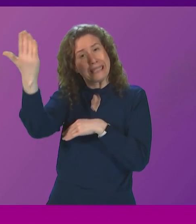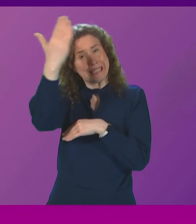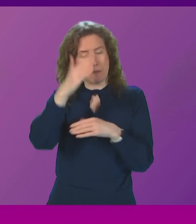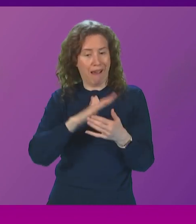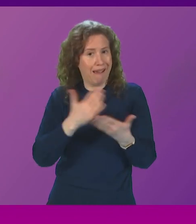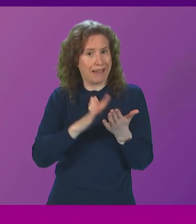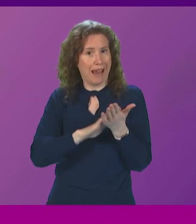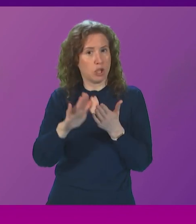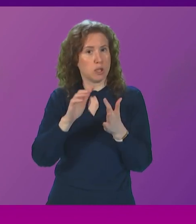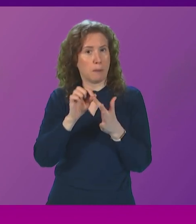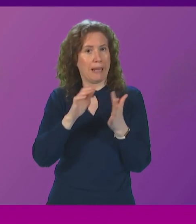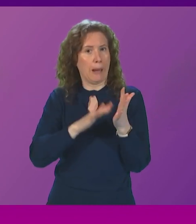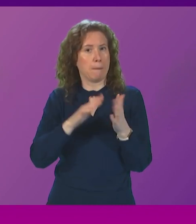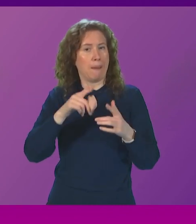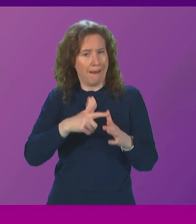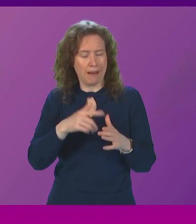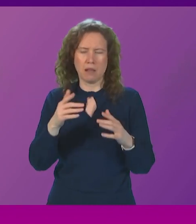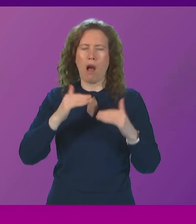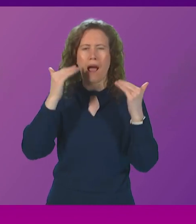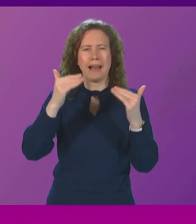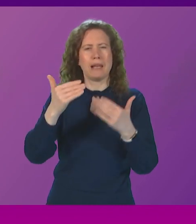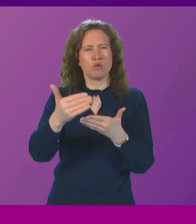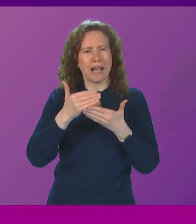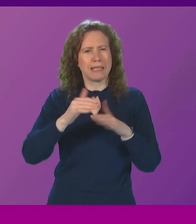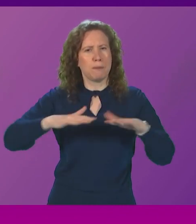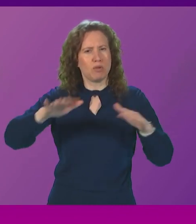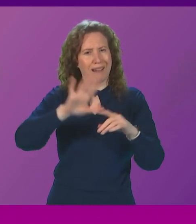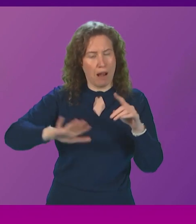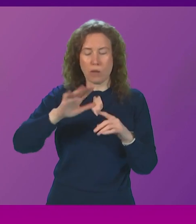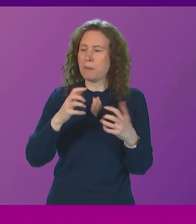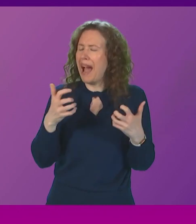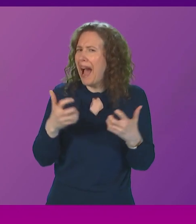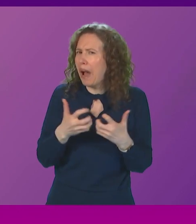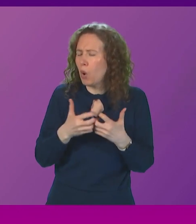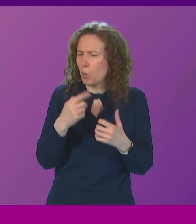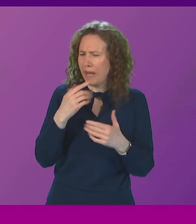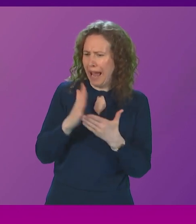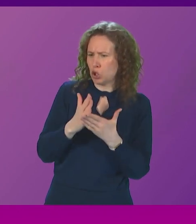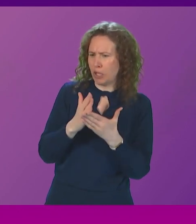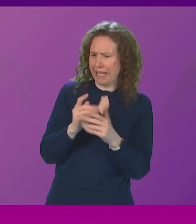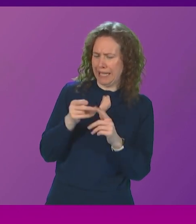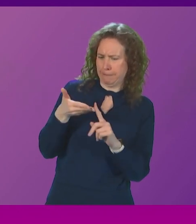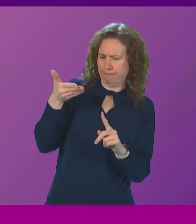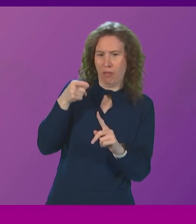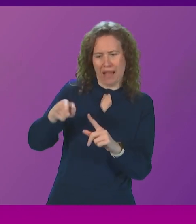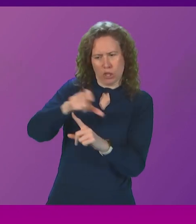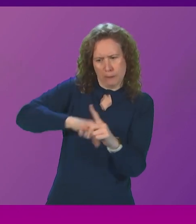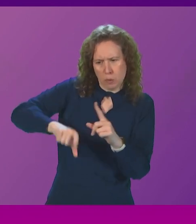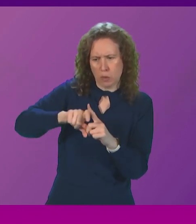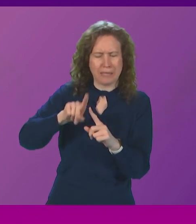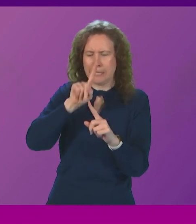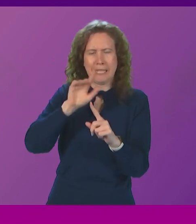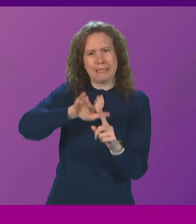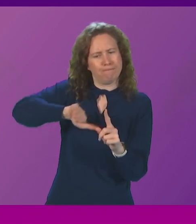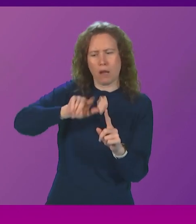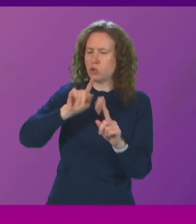HPMAs. In terms of what mechanism we will use, how we will define community in terms of opposition or,